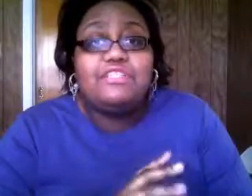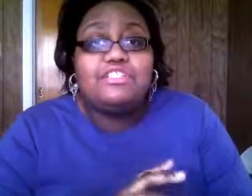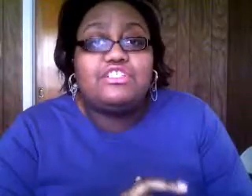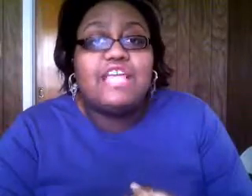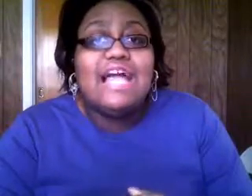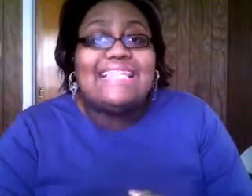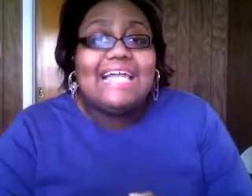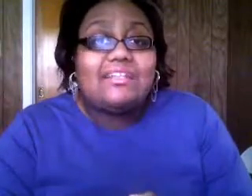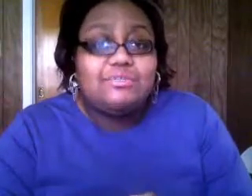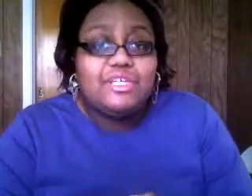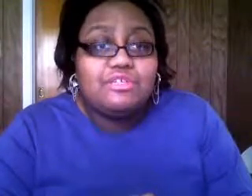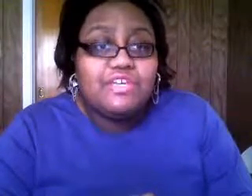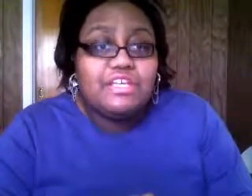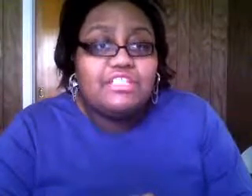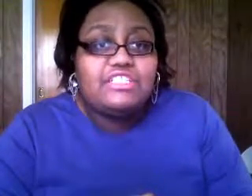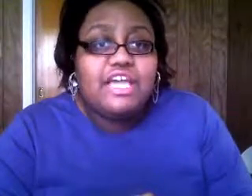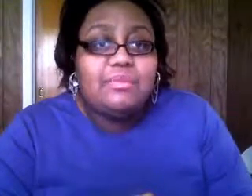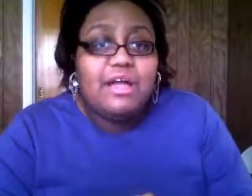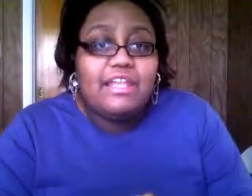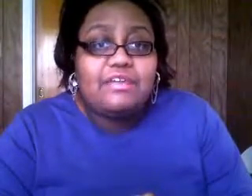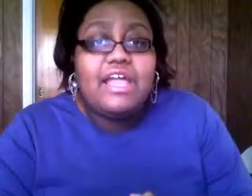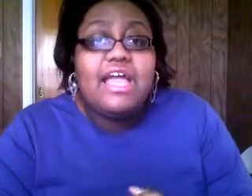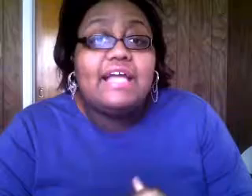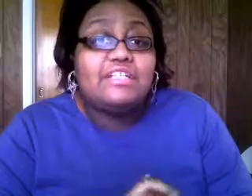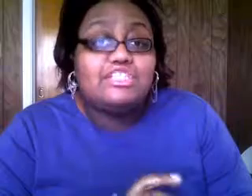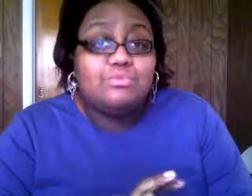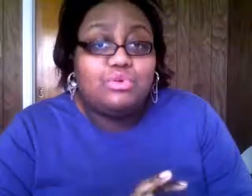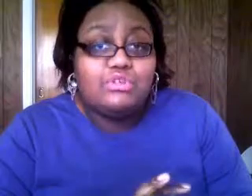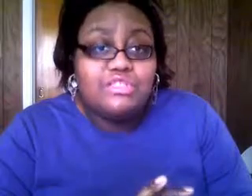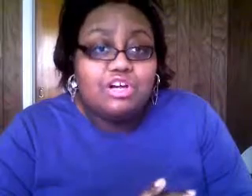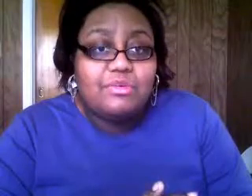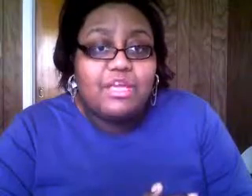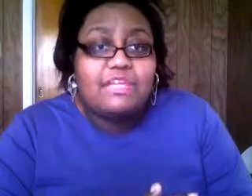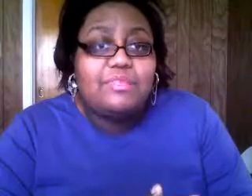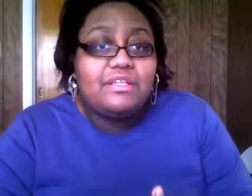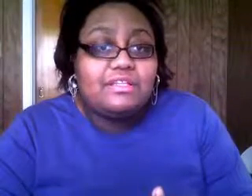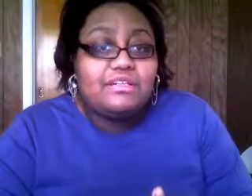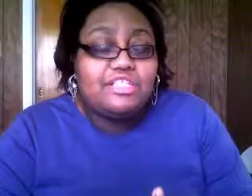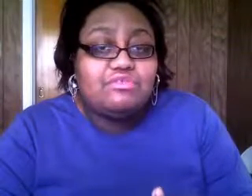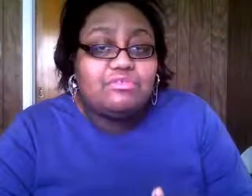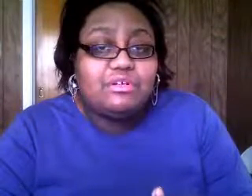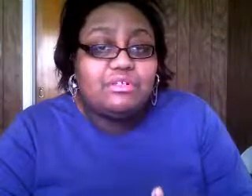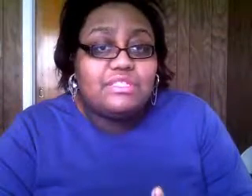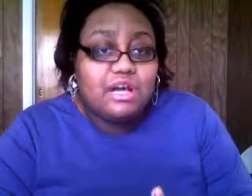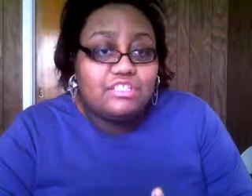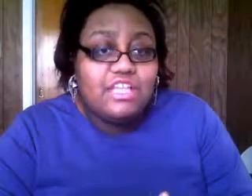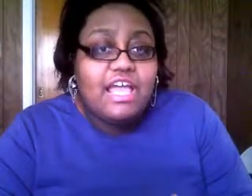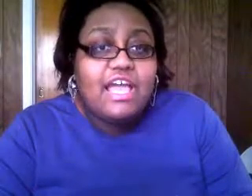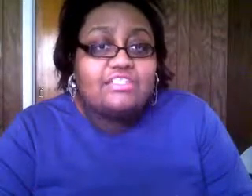physicians neither could be healed of any she came behind him and touched the border of his garment and immediately her issue of blood staunched and